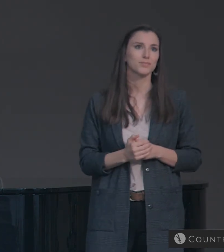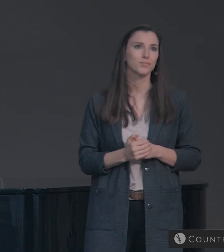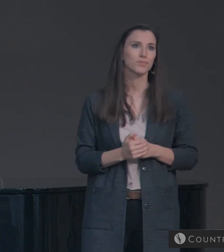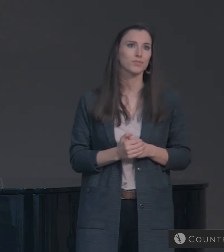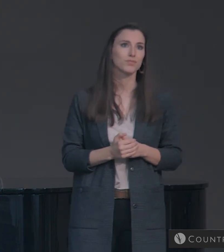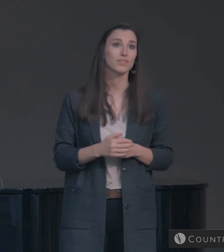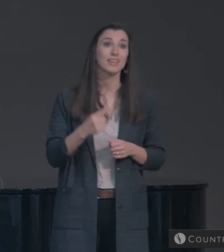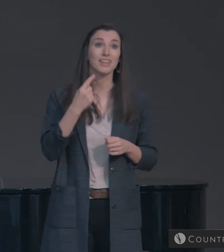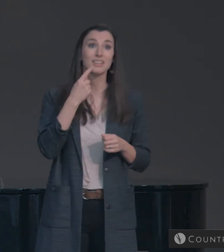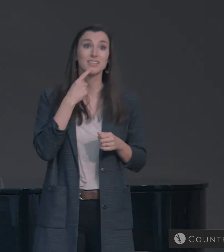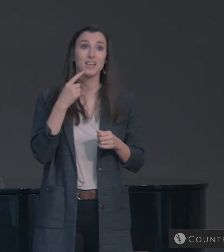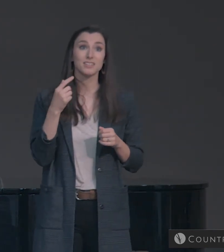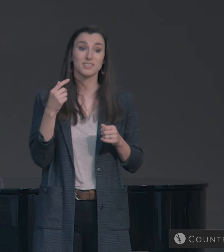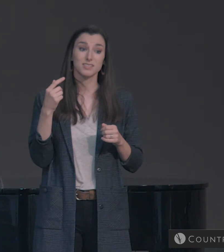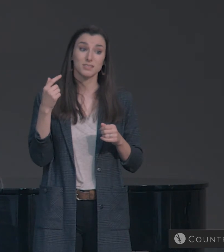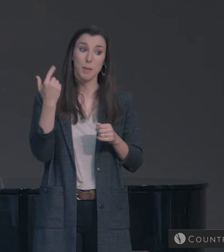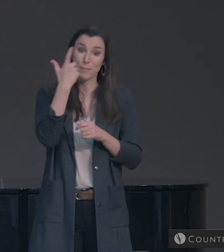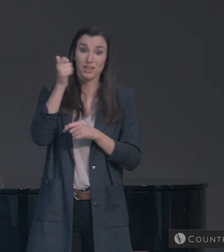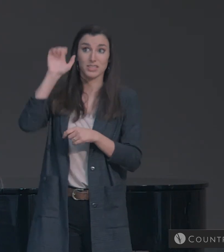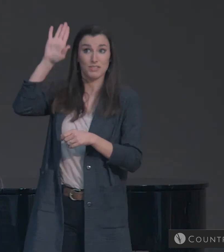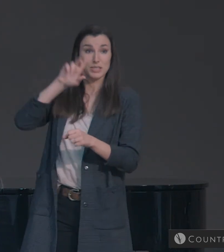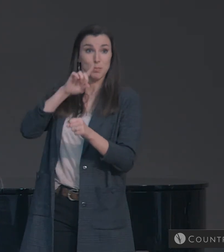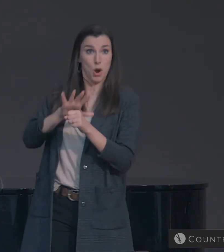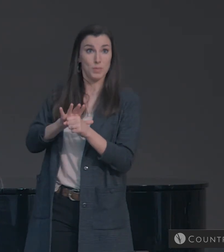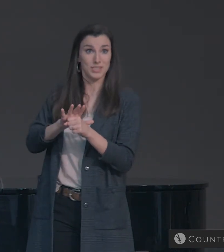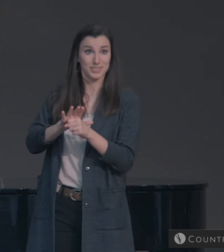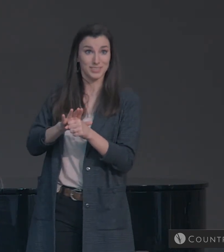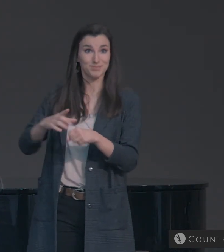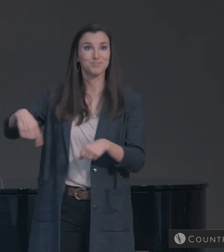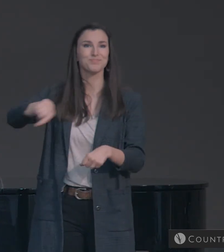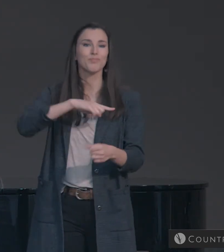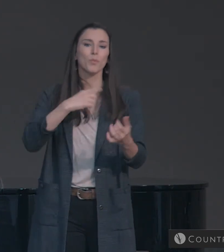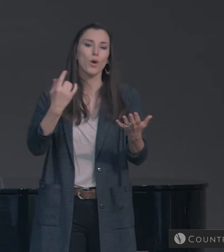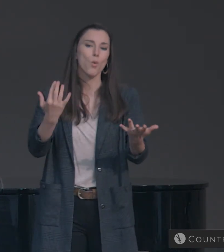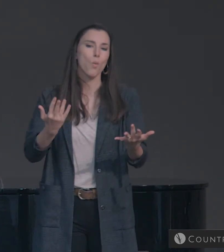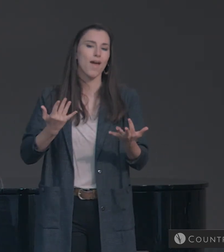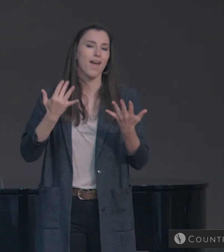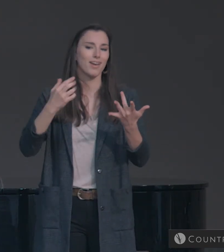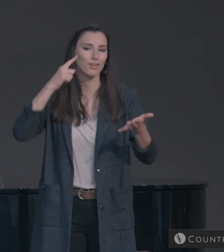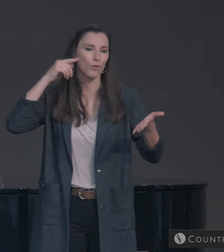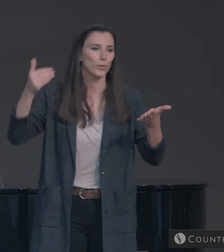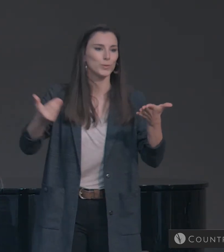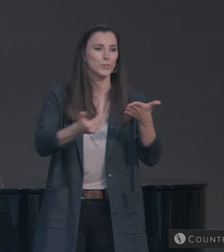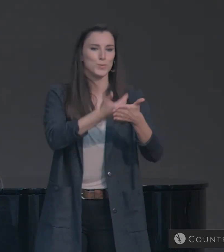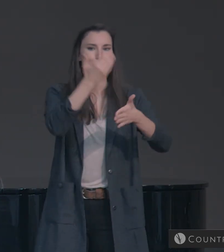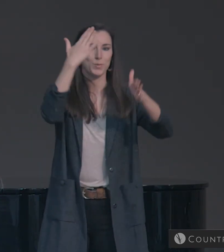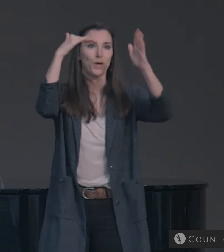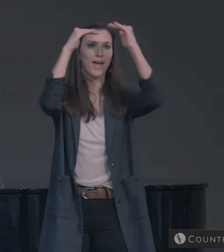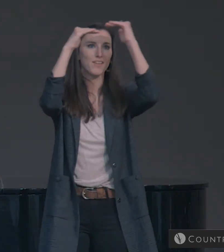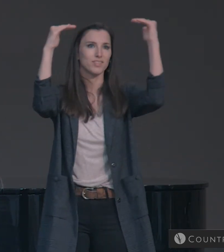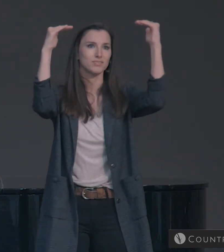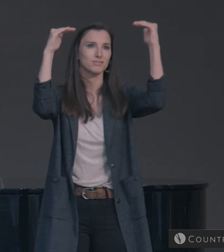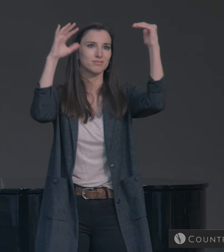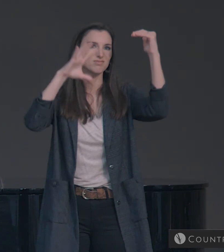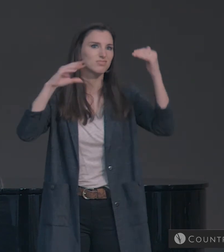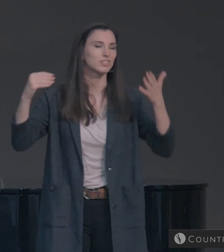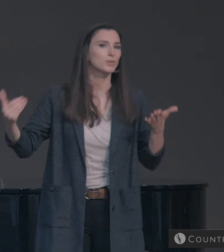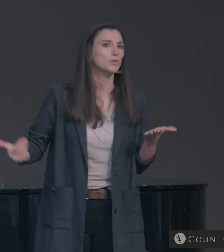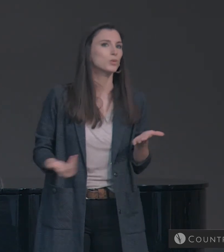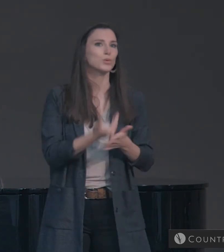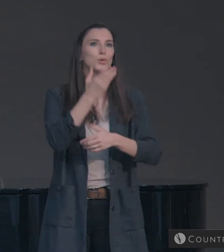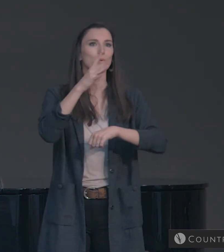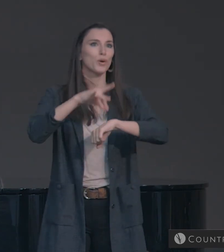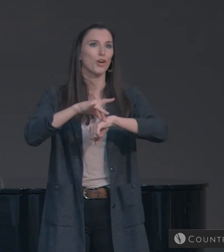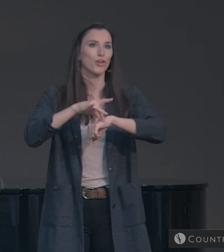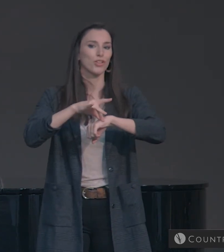But according to his promise, we are waiting for new heavens and a